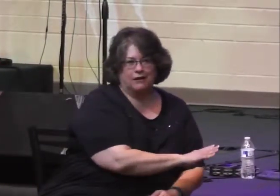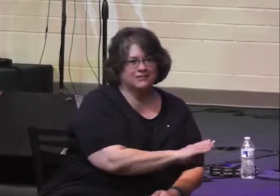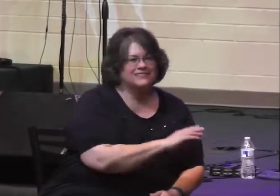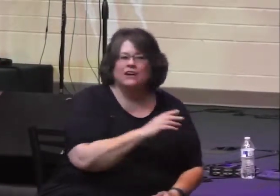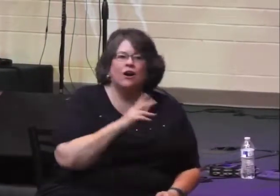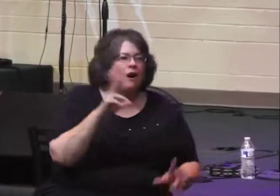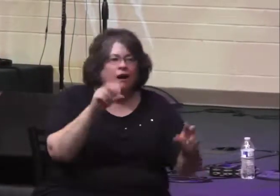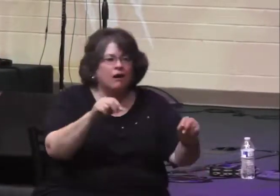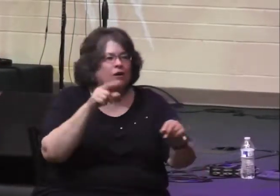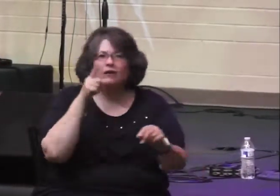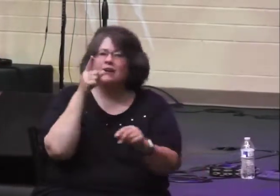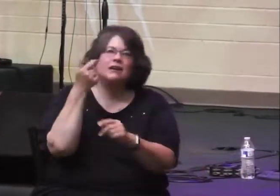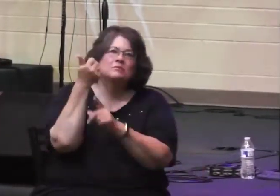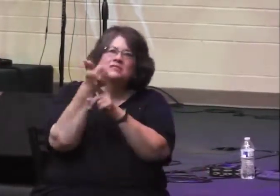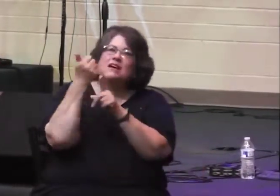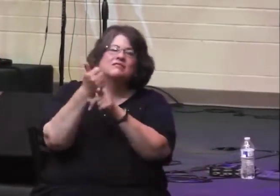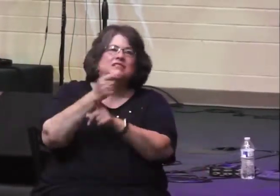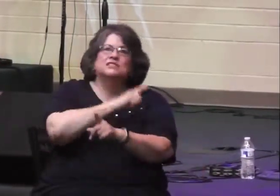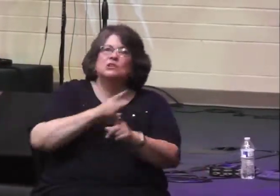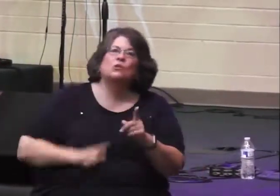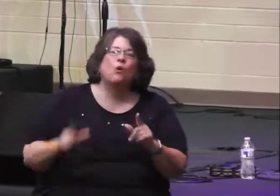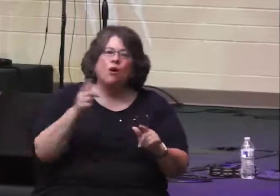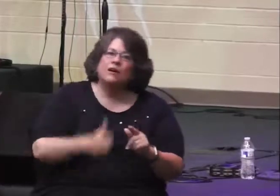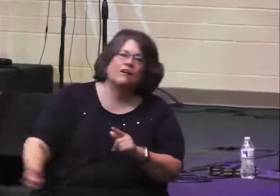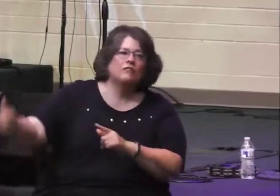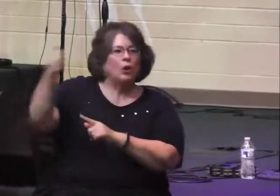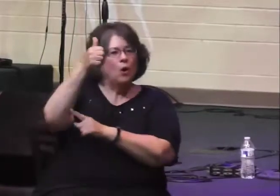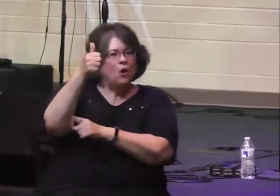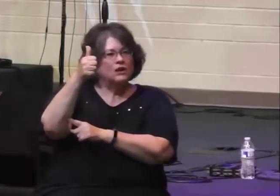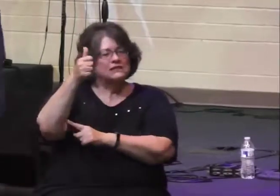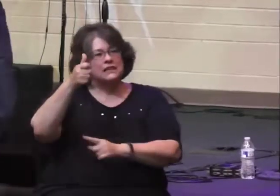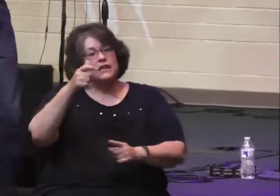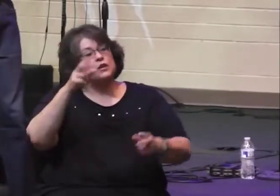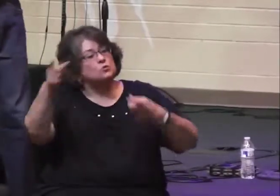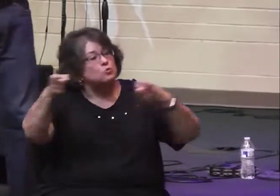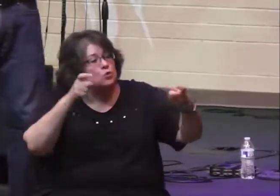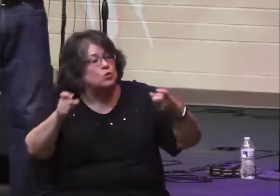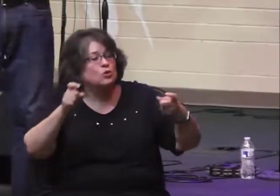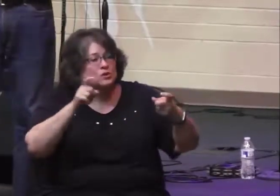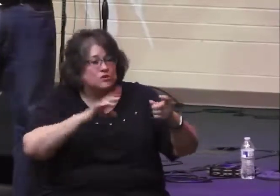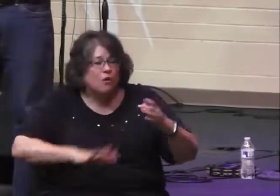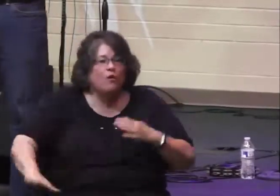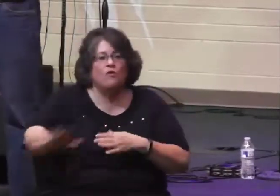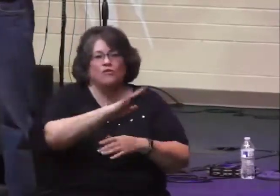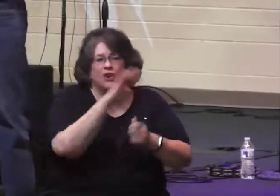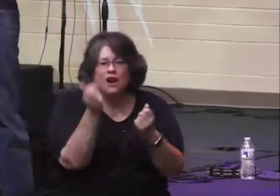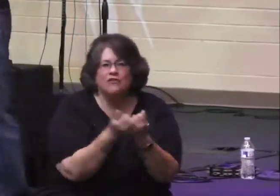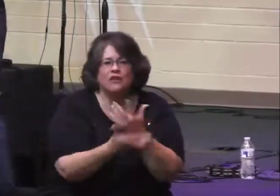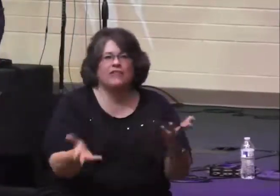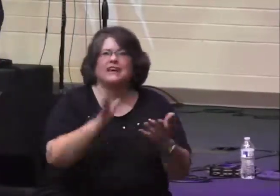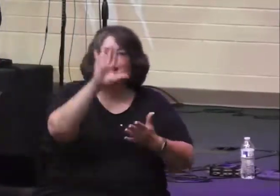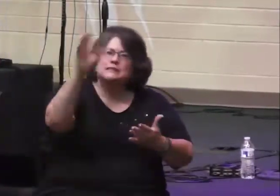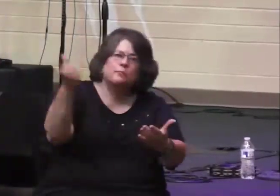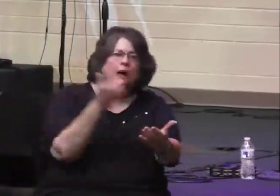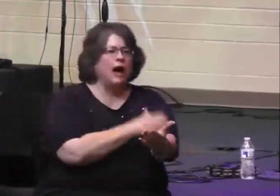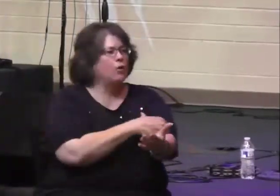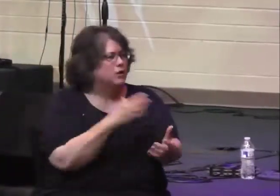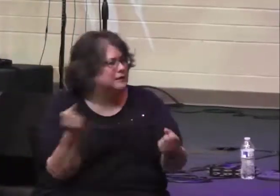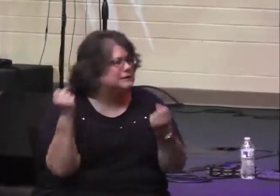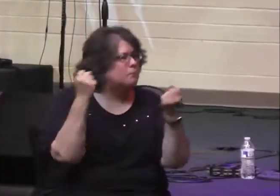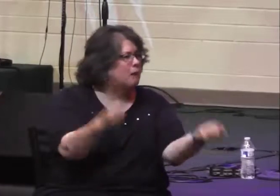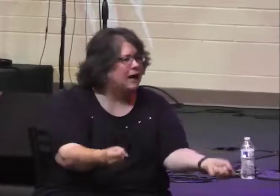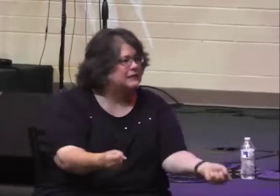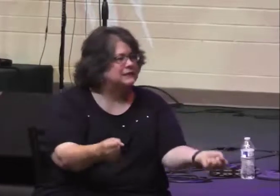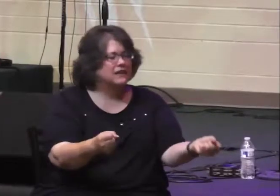the Lord of Lords. He's the king who rules over all nations. He's the omnipotent ruler. His